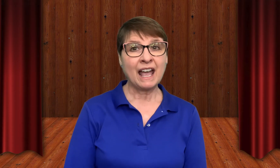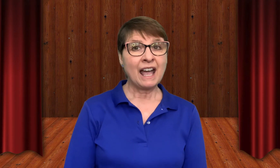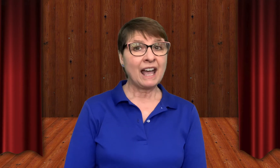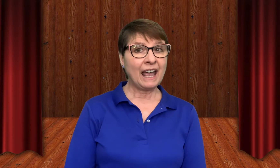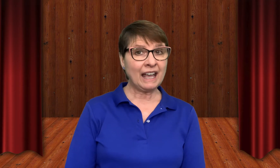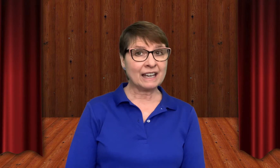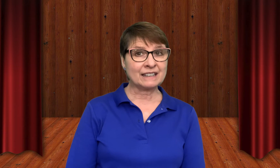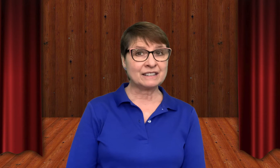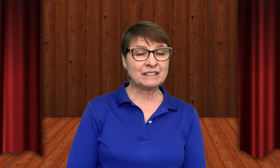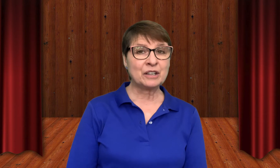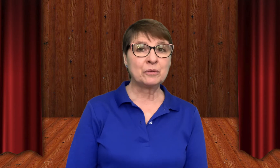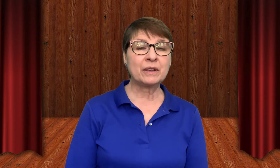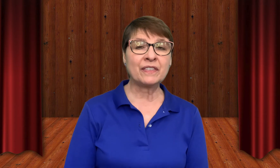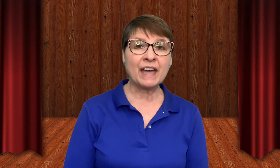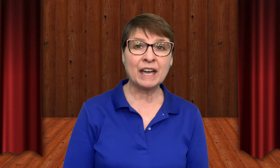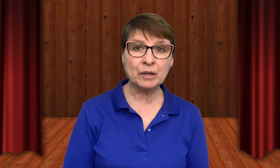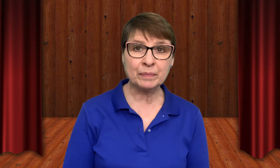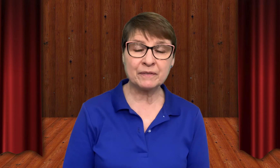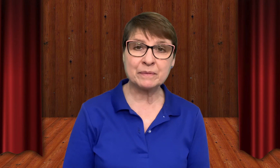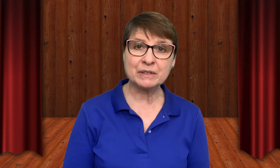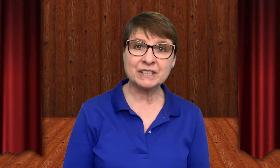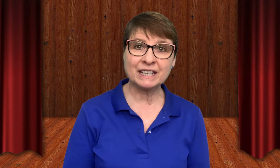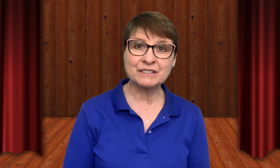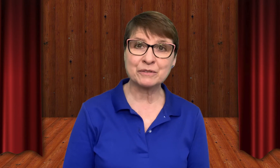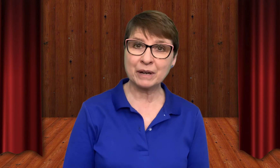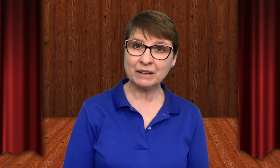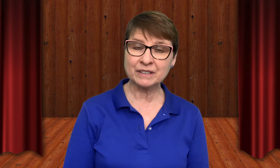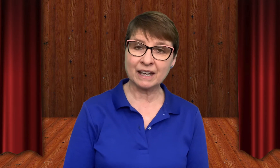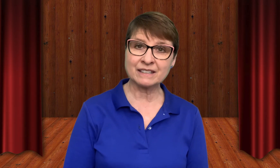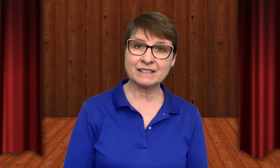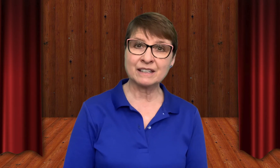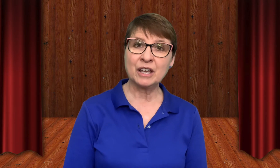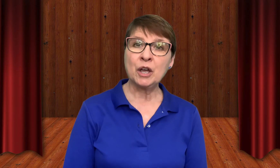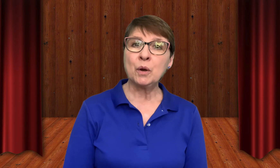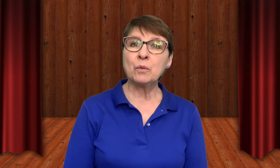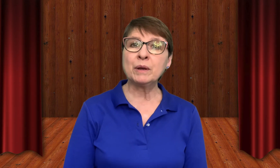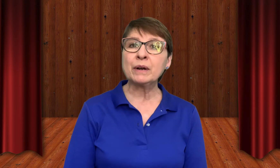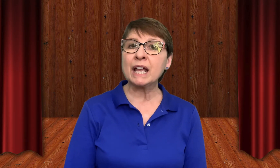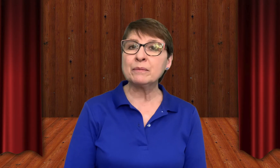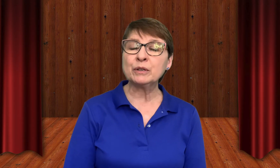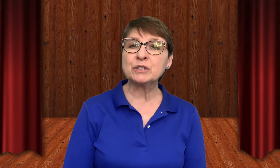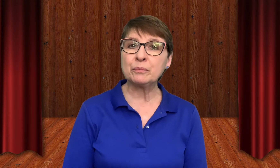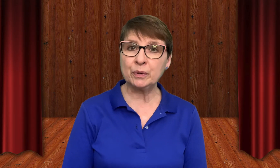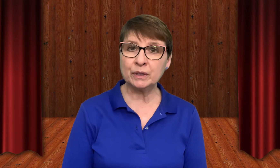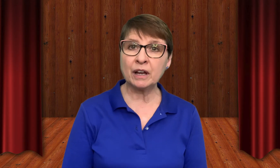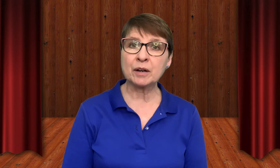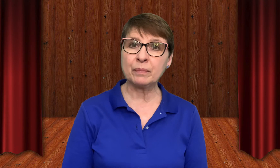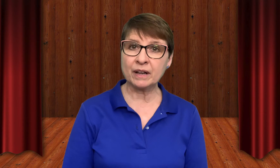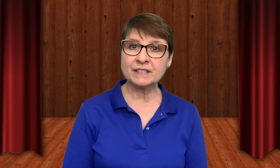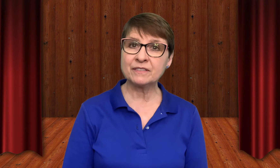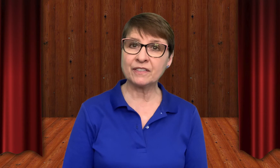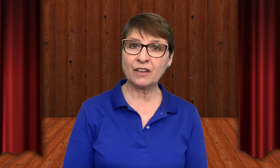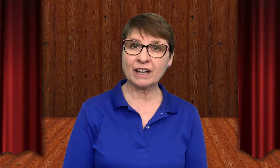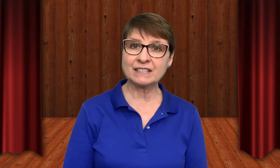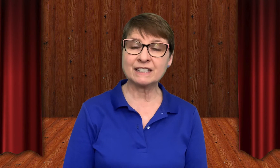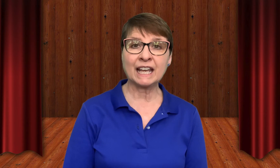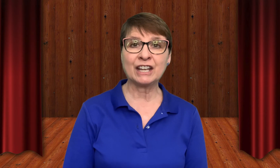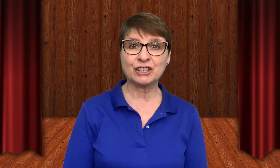And with the help of the machines around us, we were able to put our positive thoughts in a